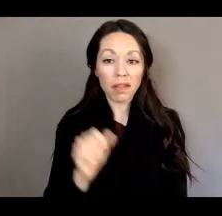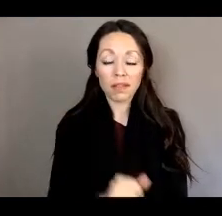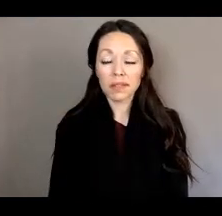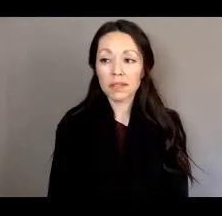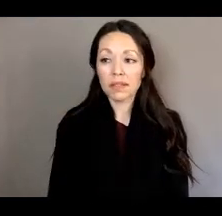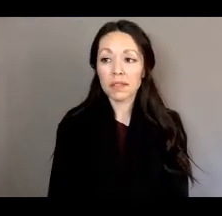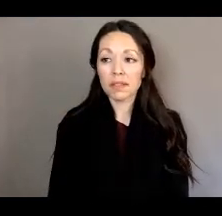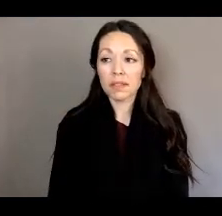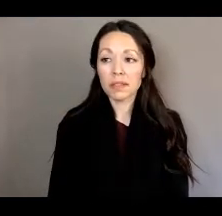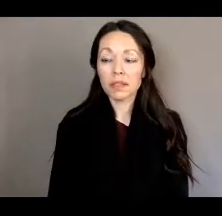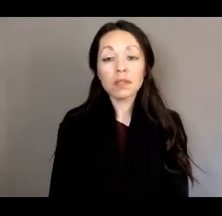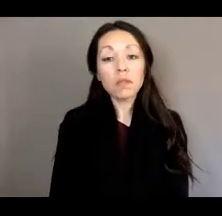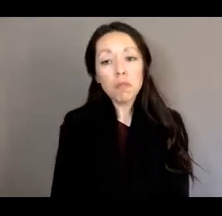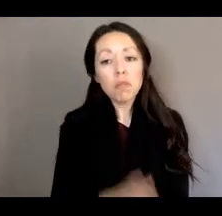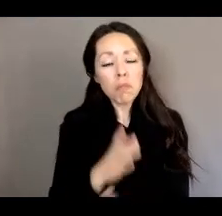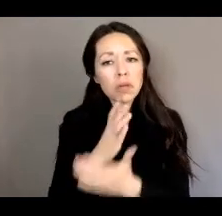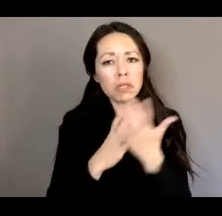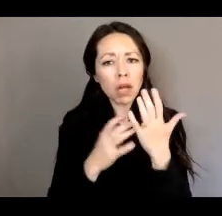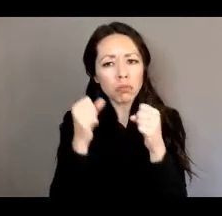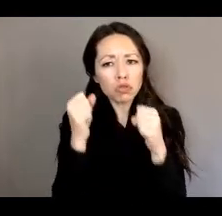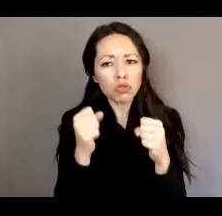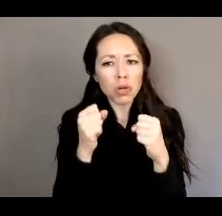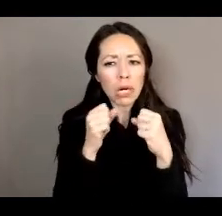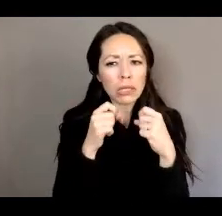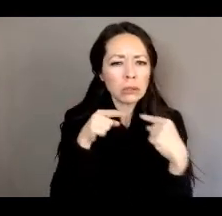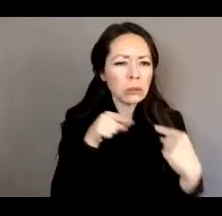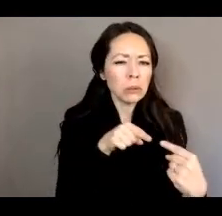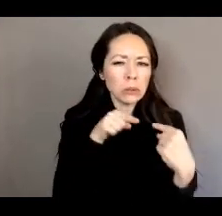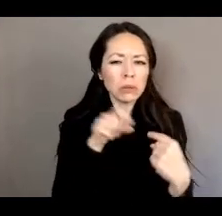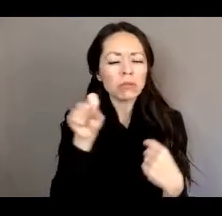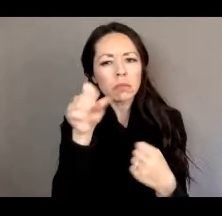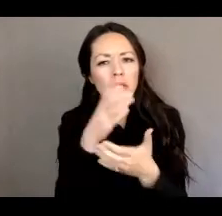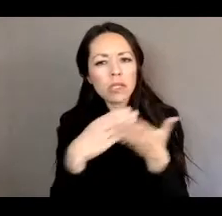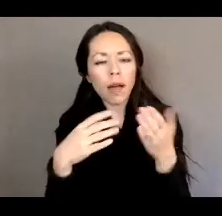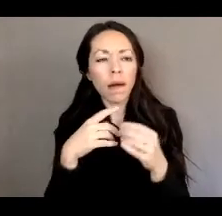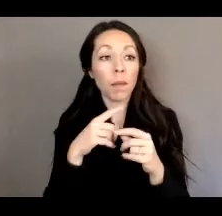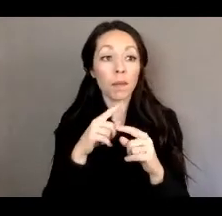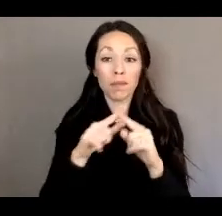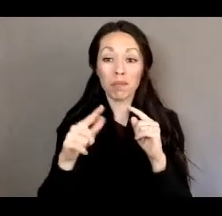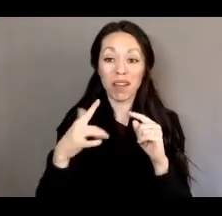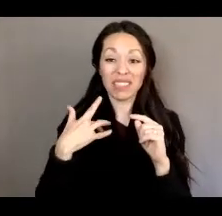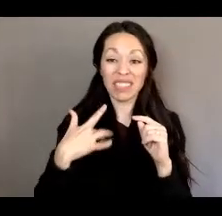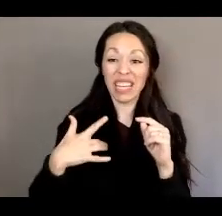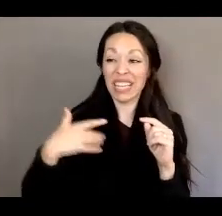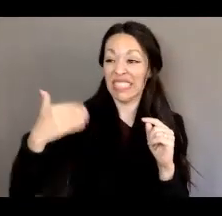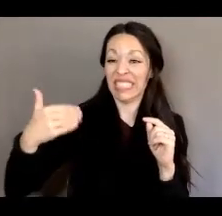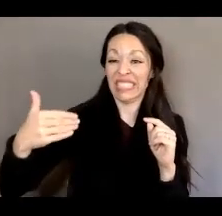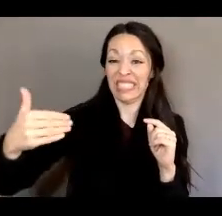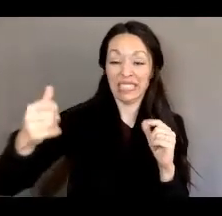weren't fierce debates on some bills, but not as many as we usually do see.